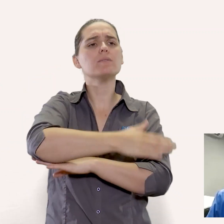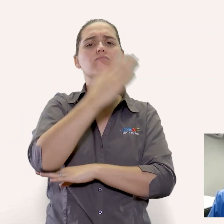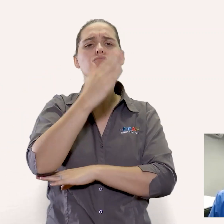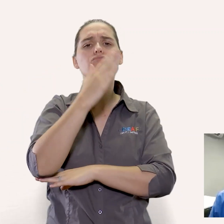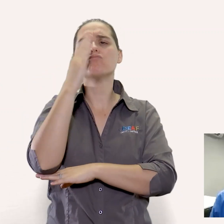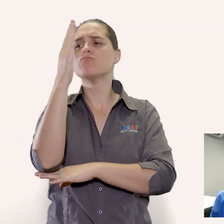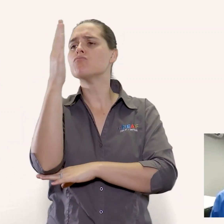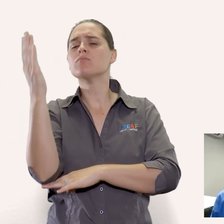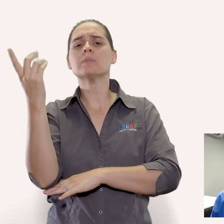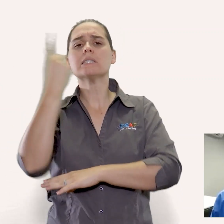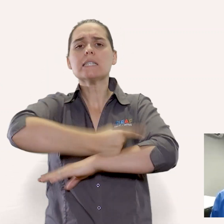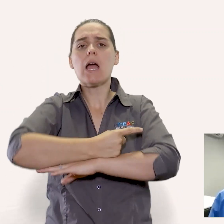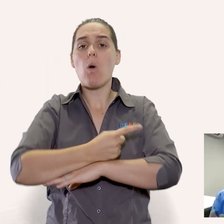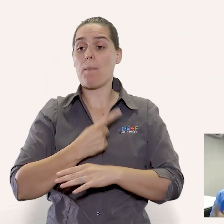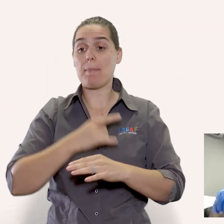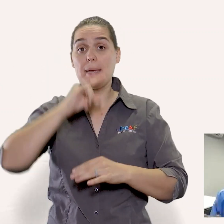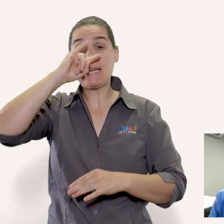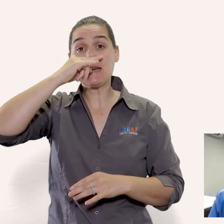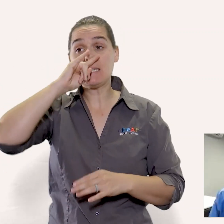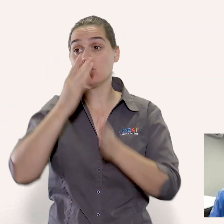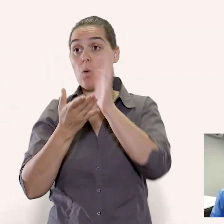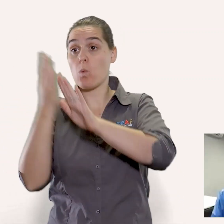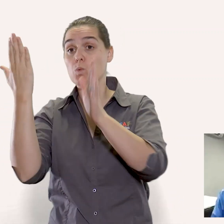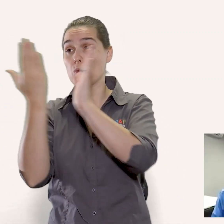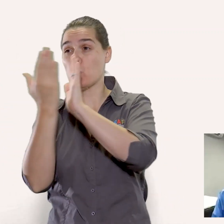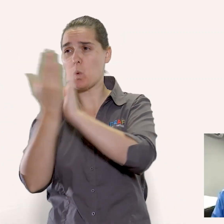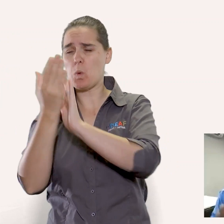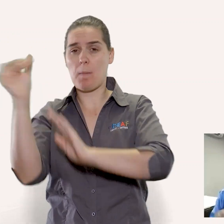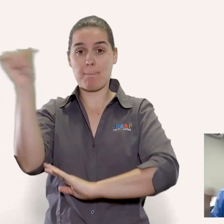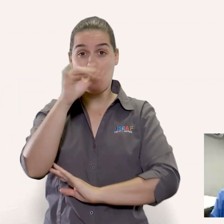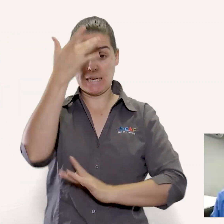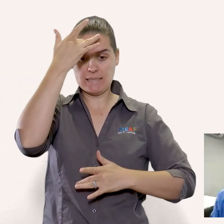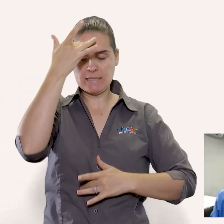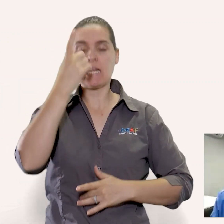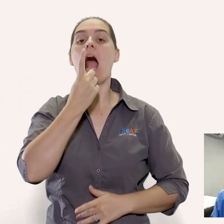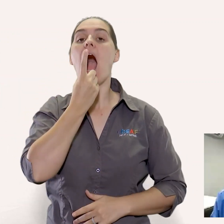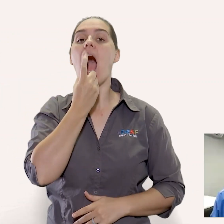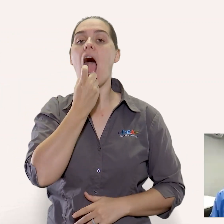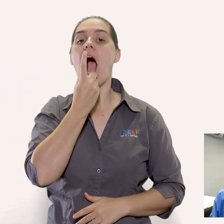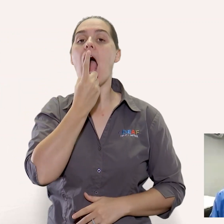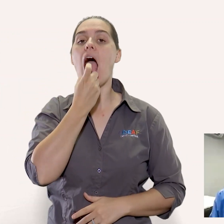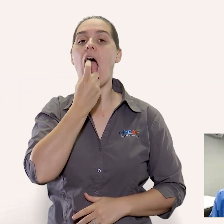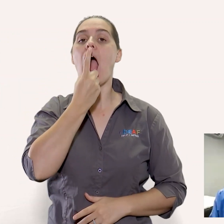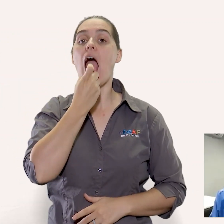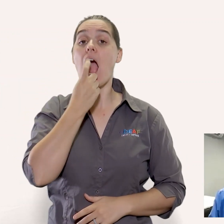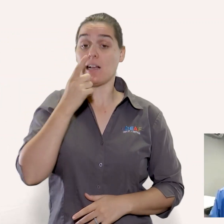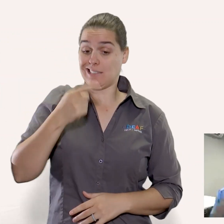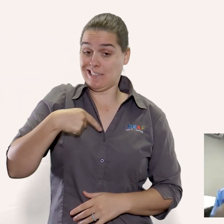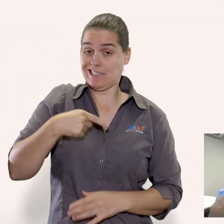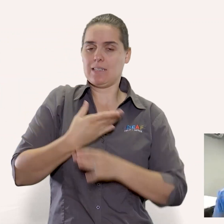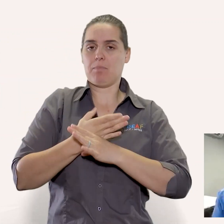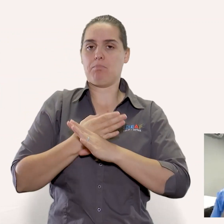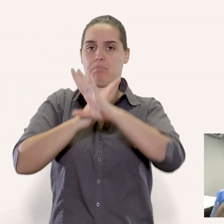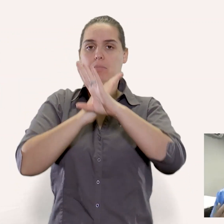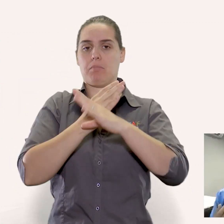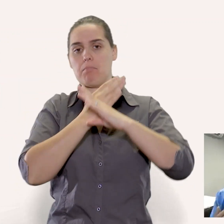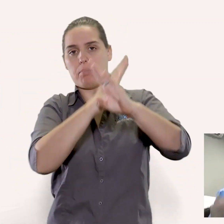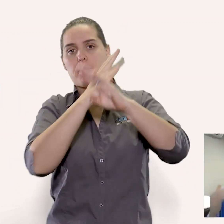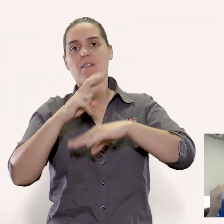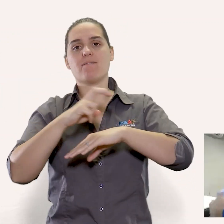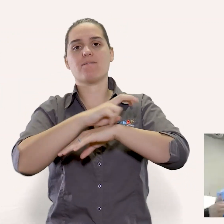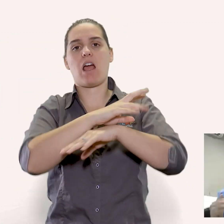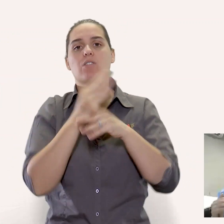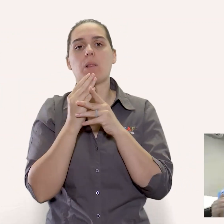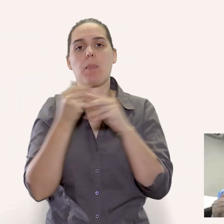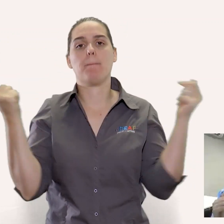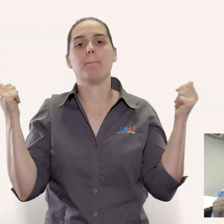especially in the middle of winter especially when my kids start coming home with whatever they picked up at school and that's how we protect ourselves or